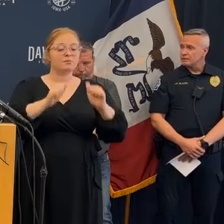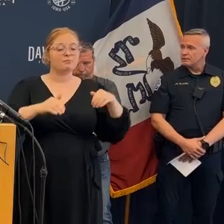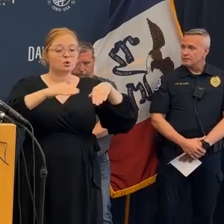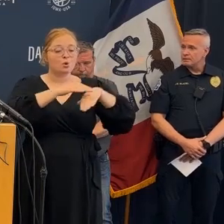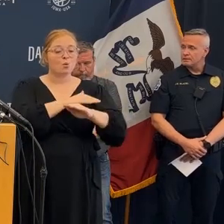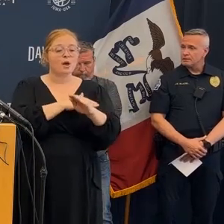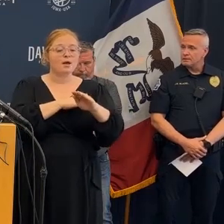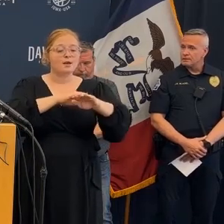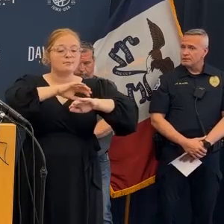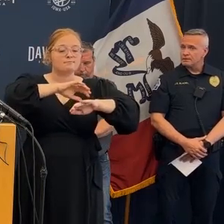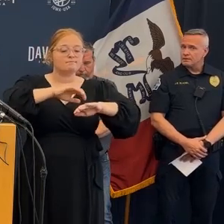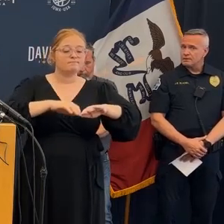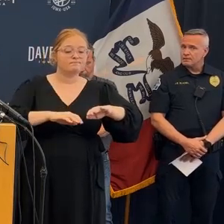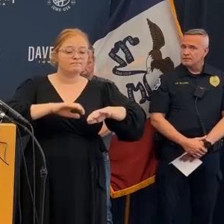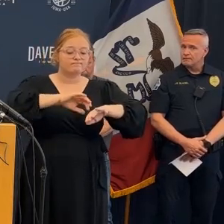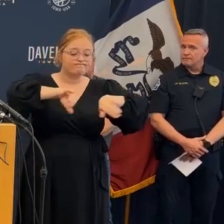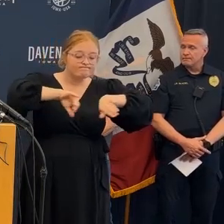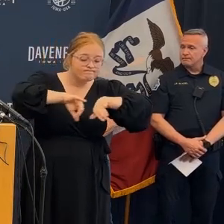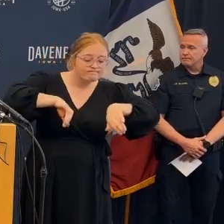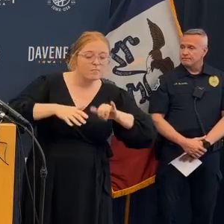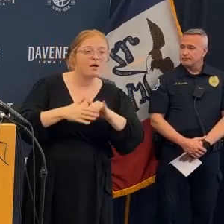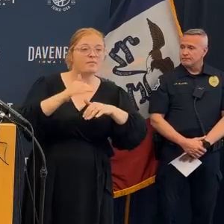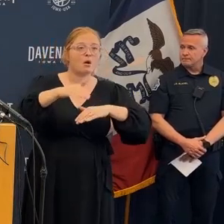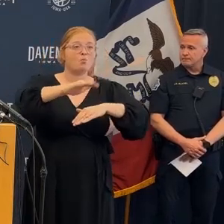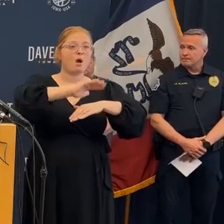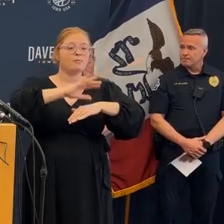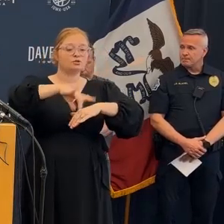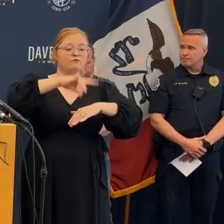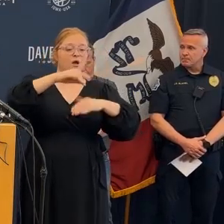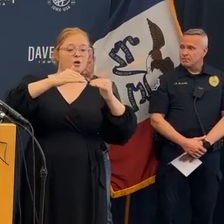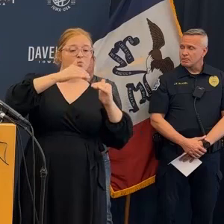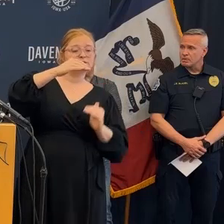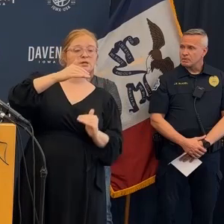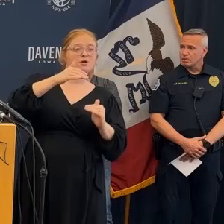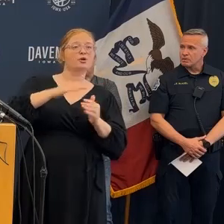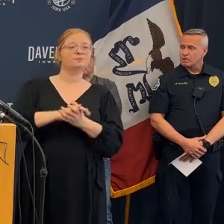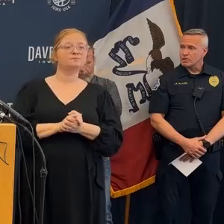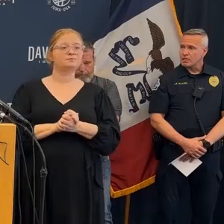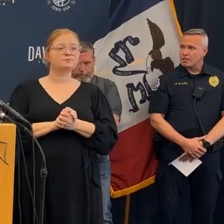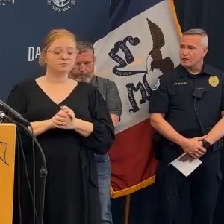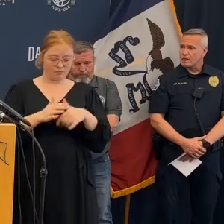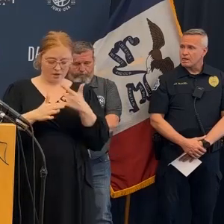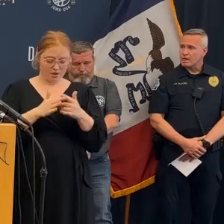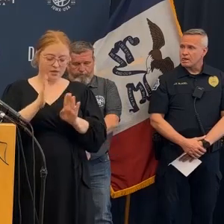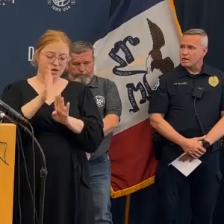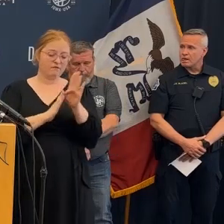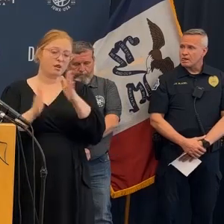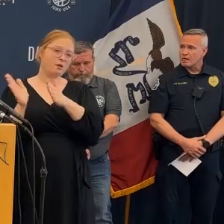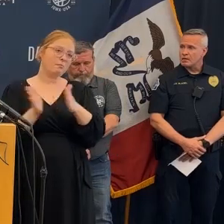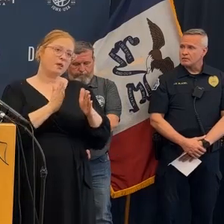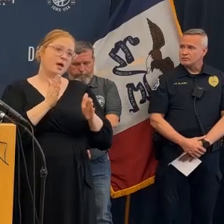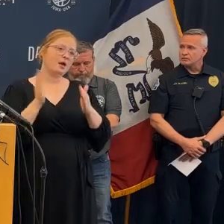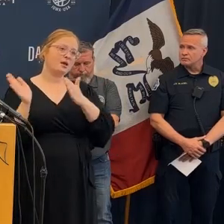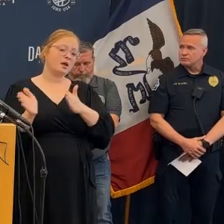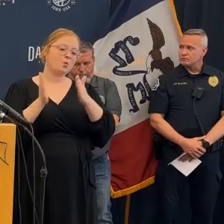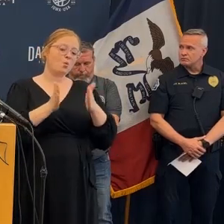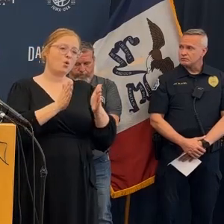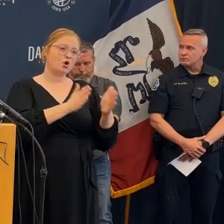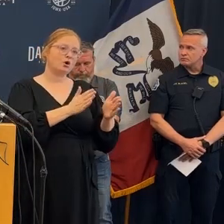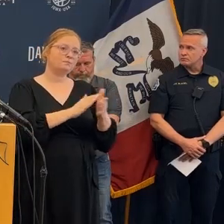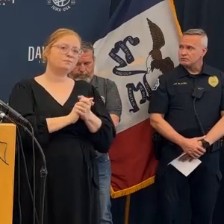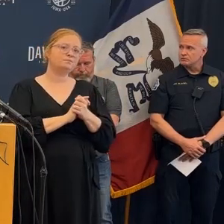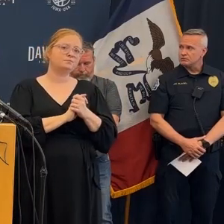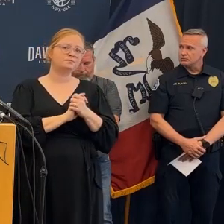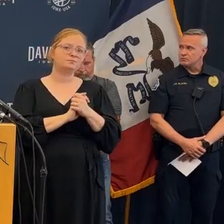I just would really hope that they would take the prior you know that put that as a priority